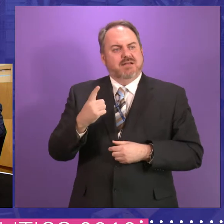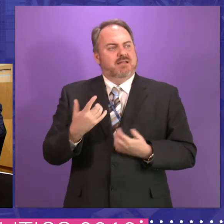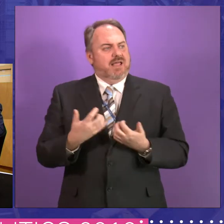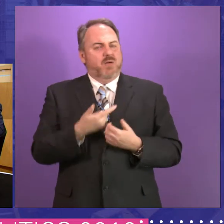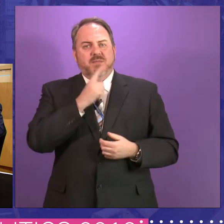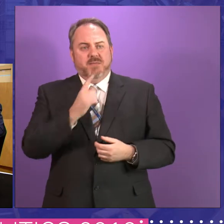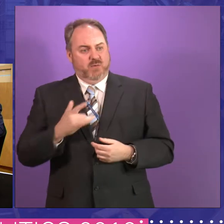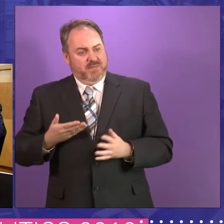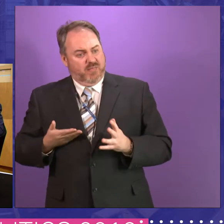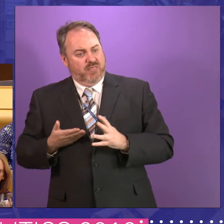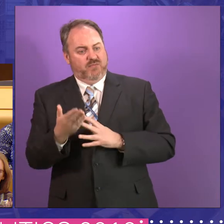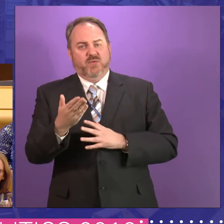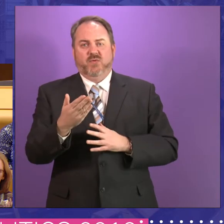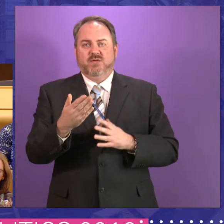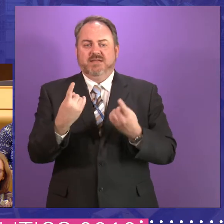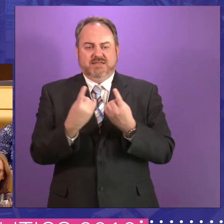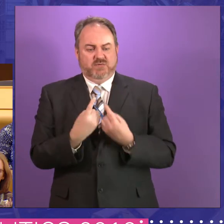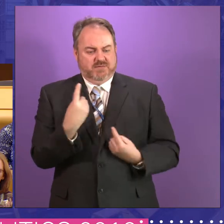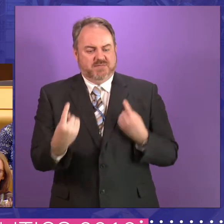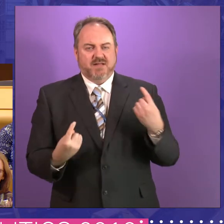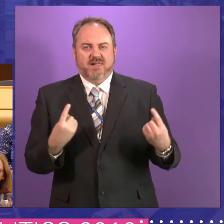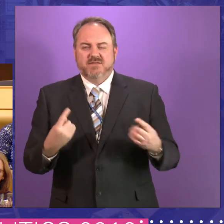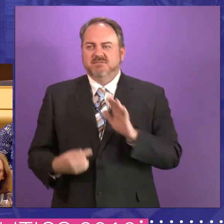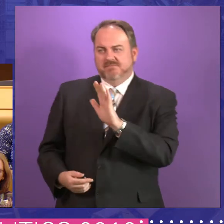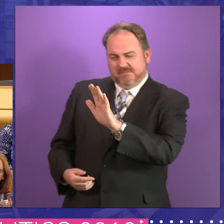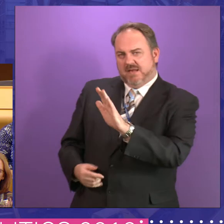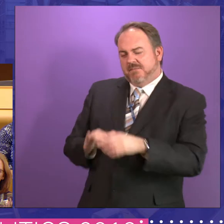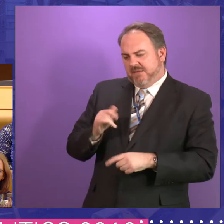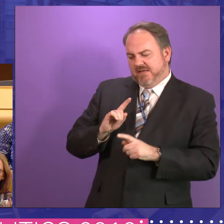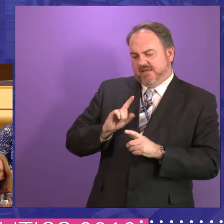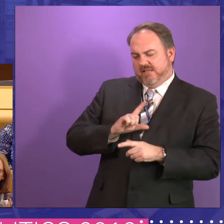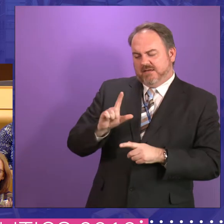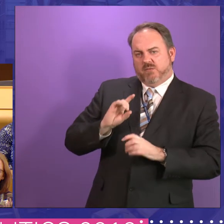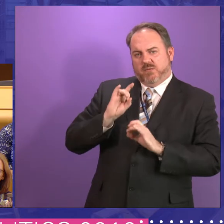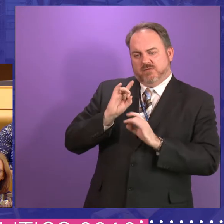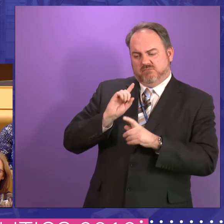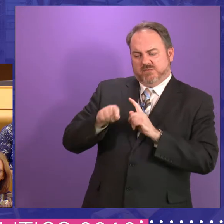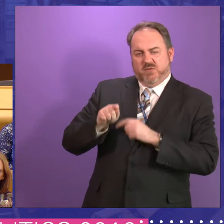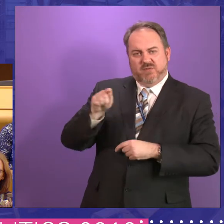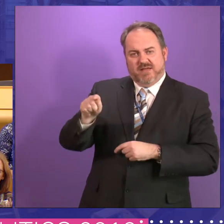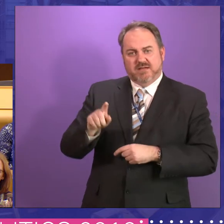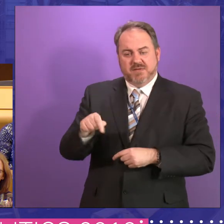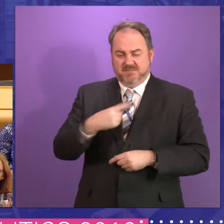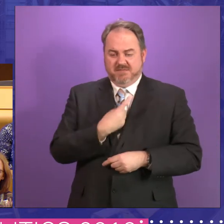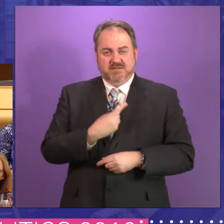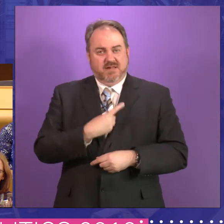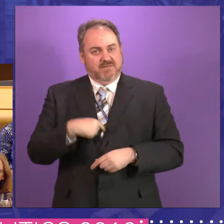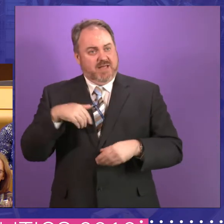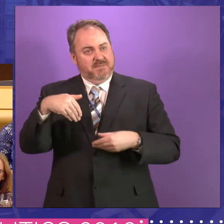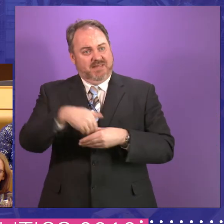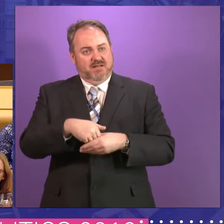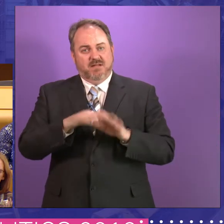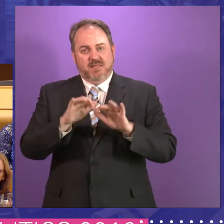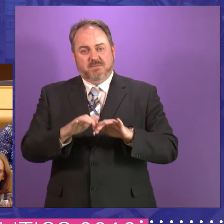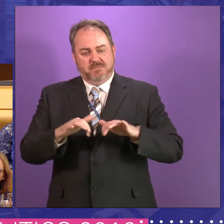of people is taken account of here, which perhaps we'll pick up on. I can tell you, just speaking for somebody who's still a parliamentarian, that